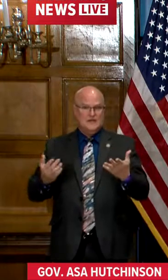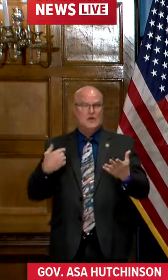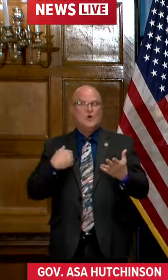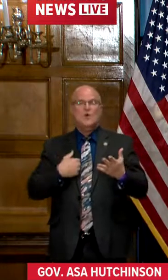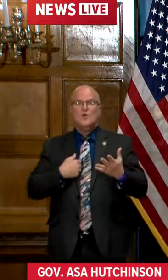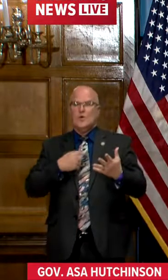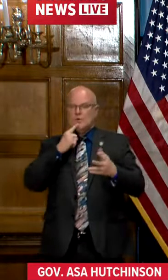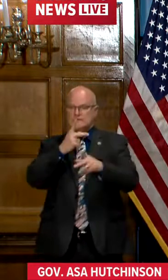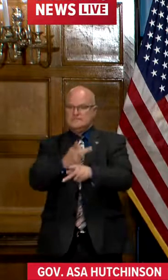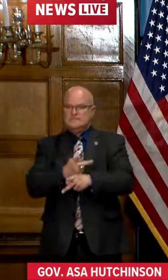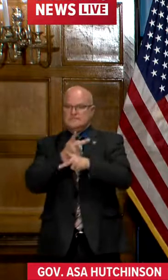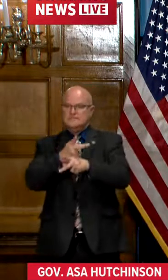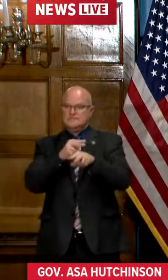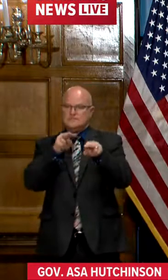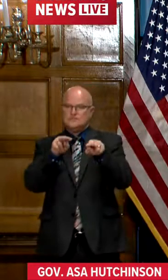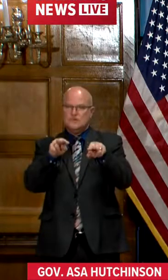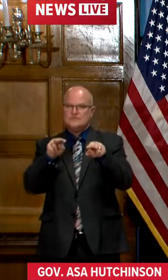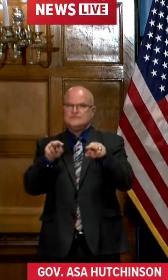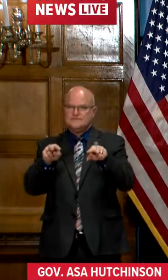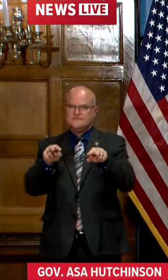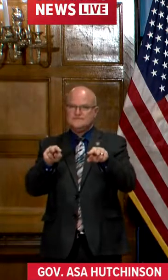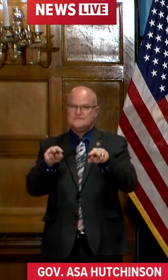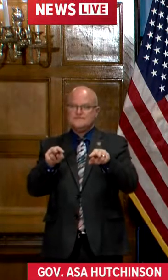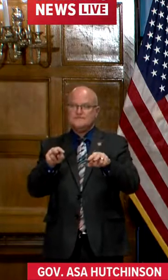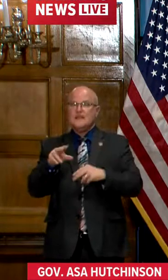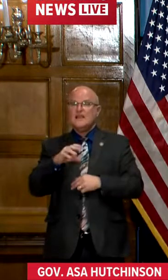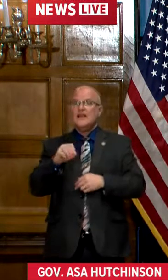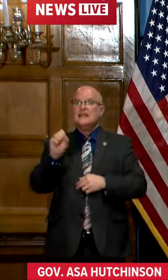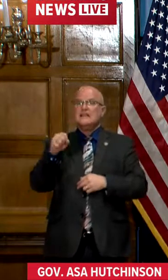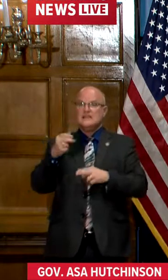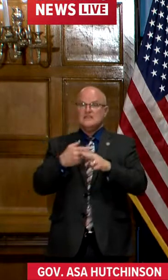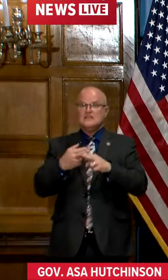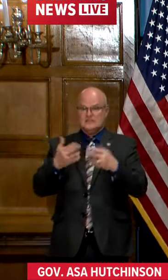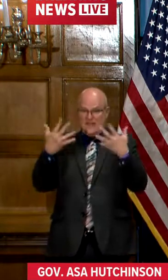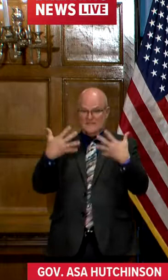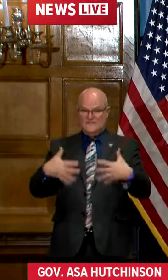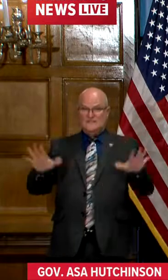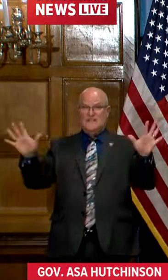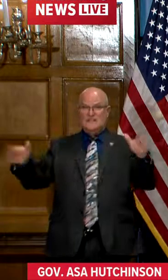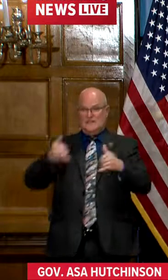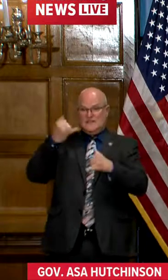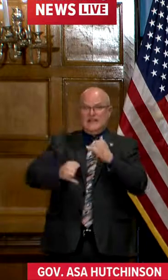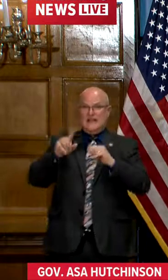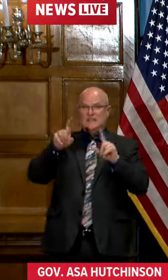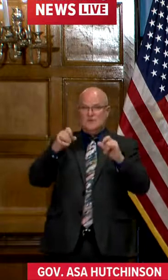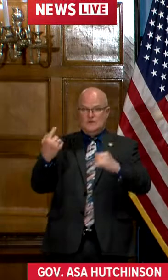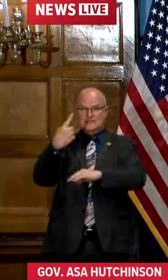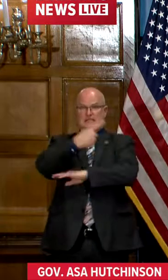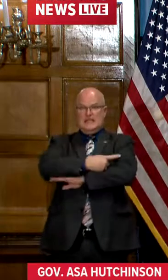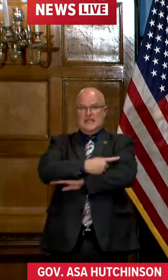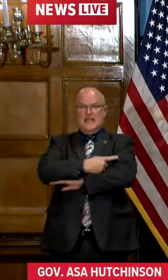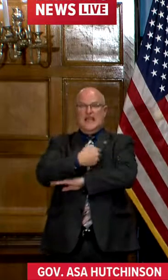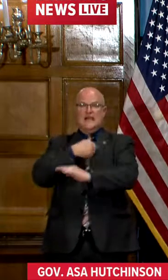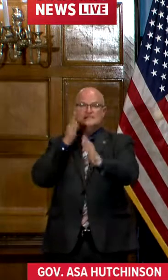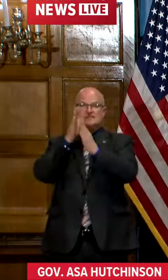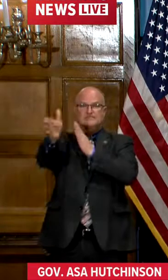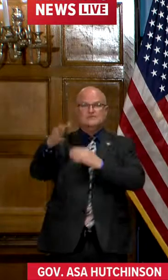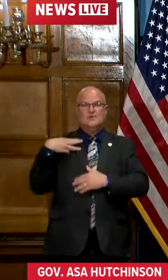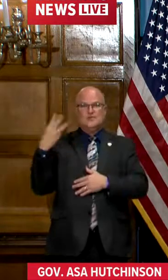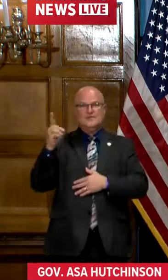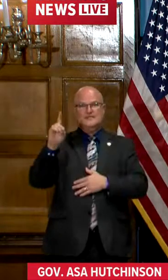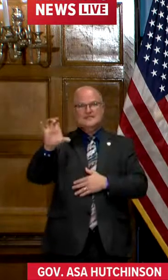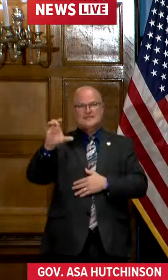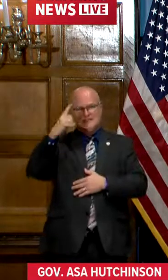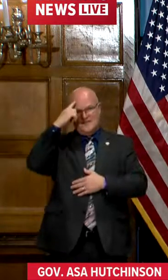extra precautions to make sure that's the case. And, yes, as soon as I finish with the last question today, I'll be headed to Washington,